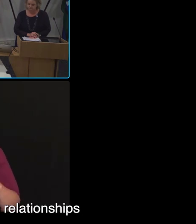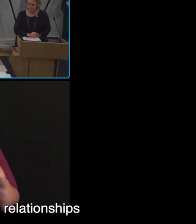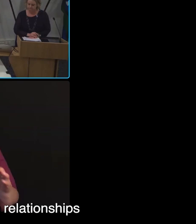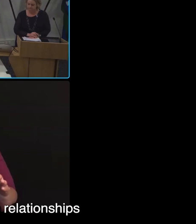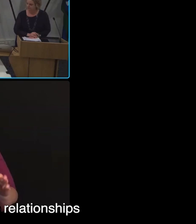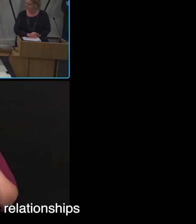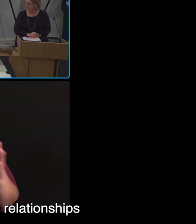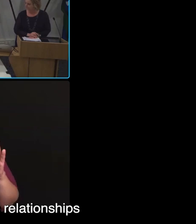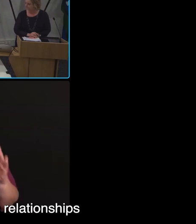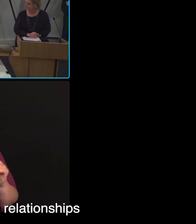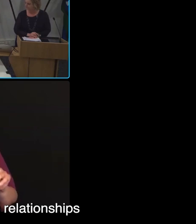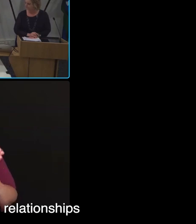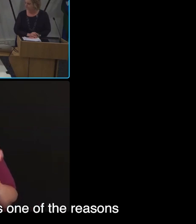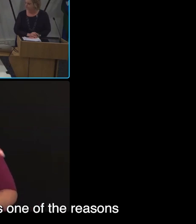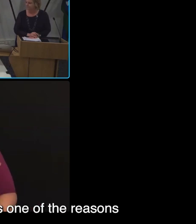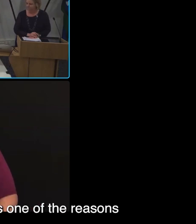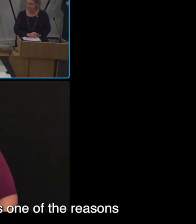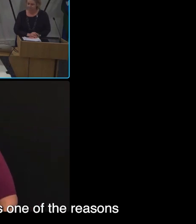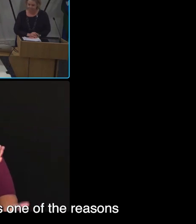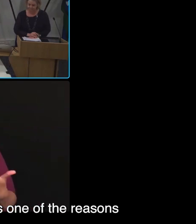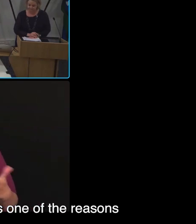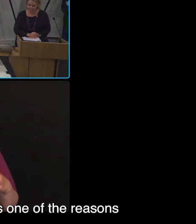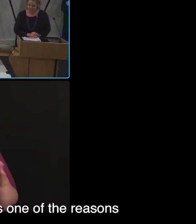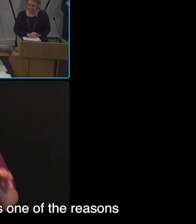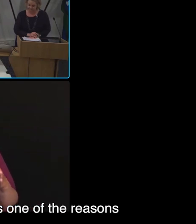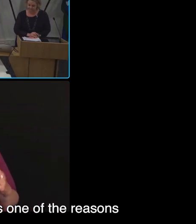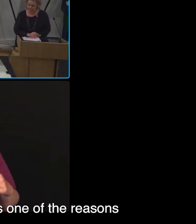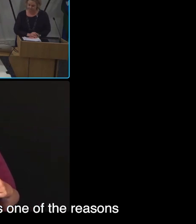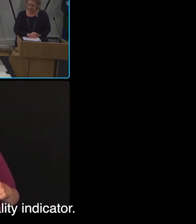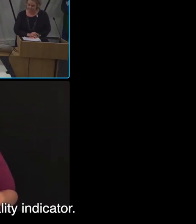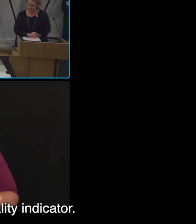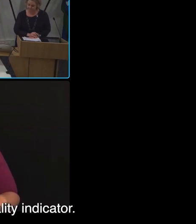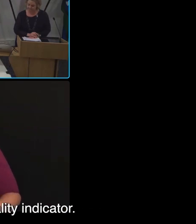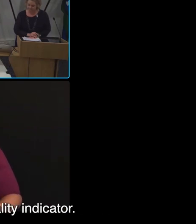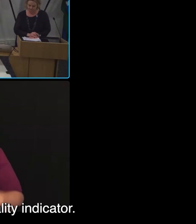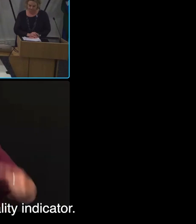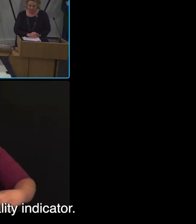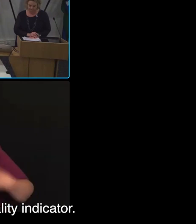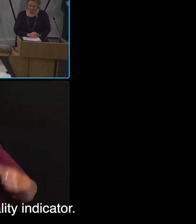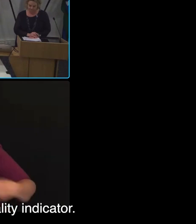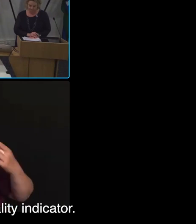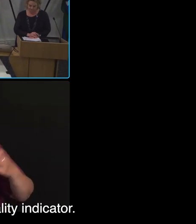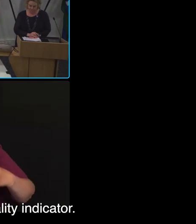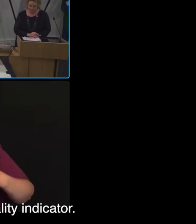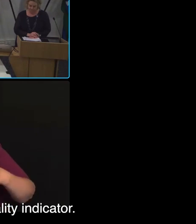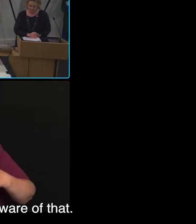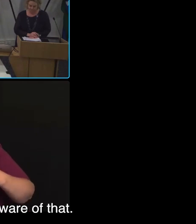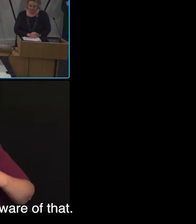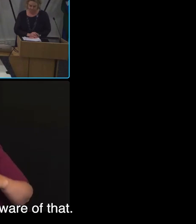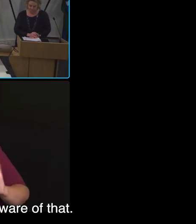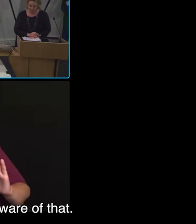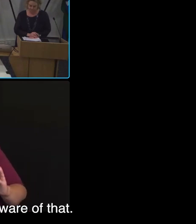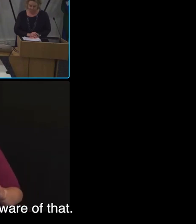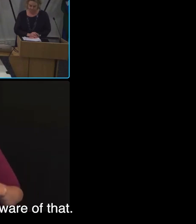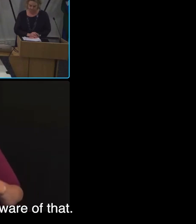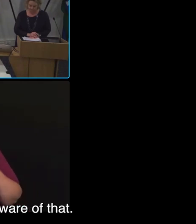workers, having authentic relationships and not increased turnover. And that's one of the reasons why we have a workforce quality indicator. But I want to